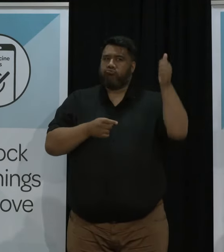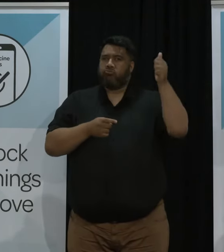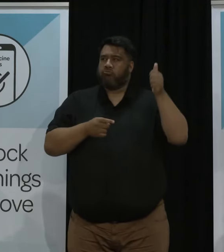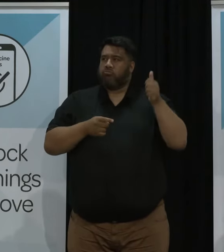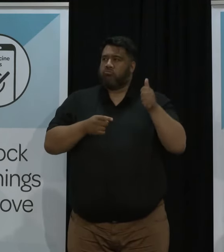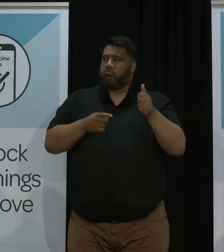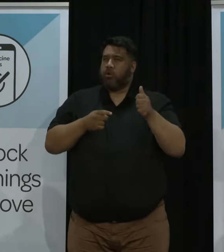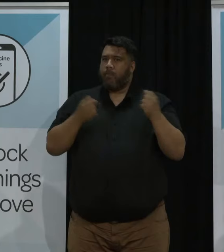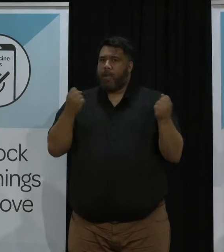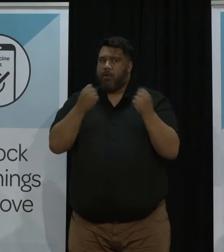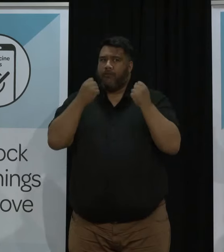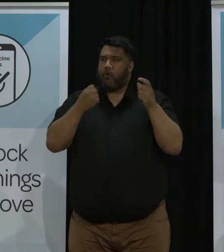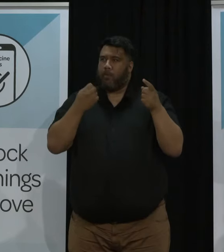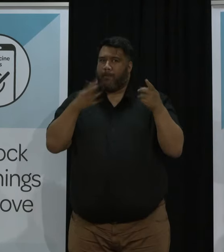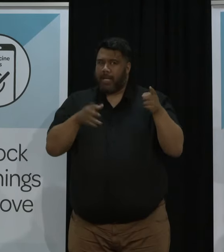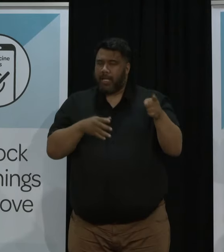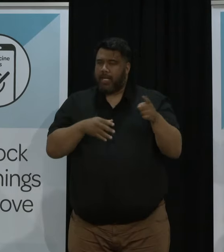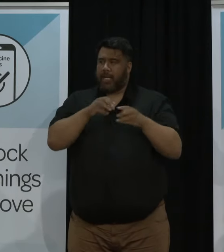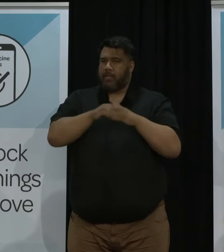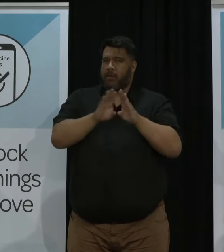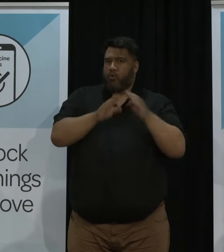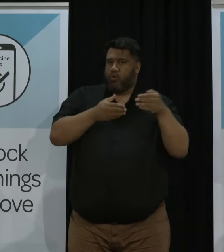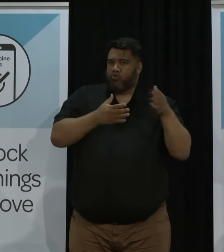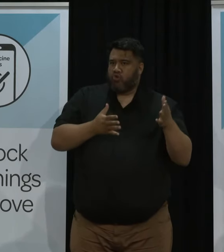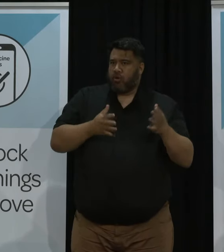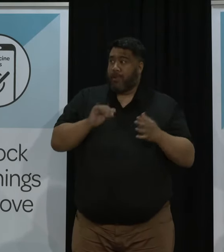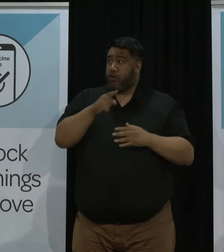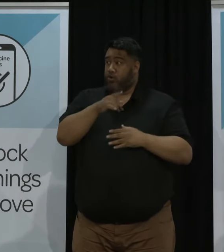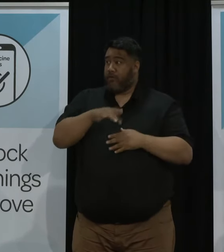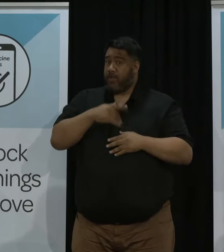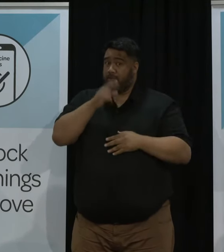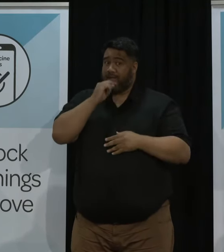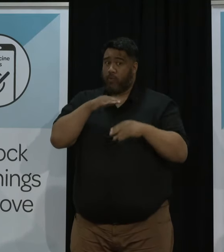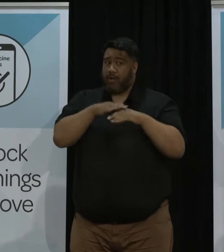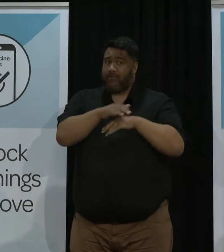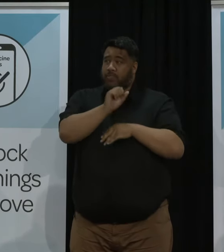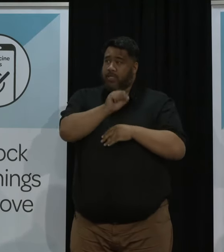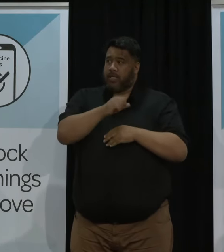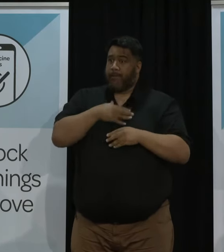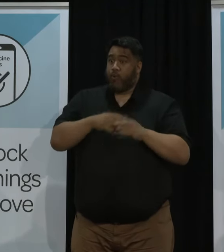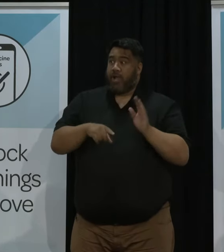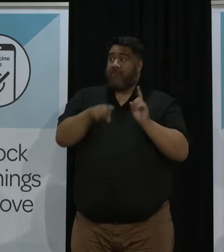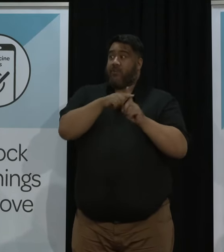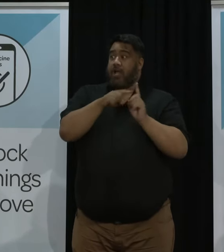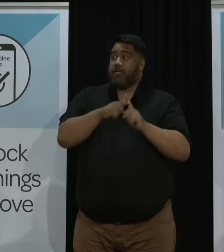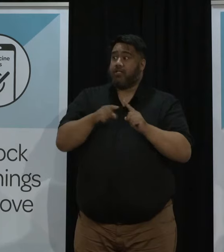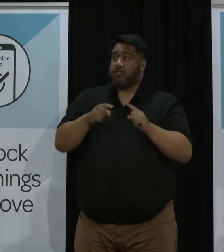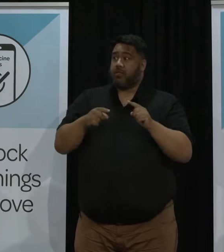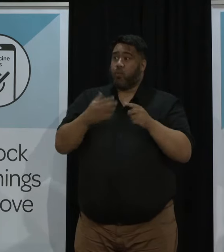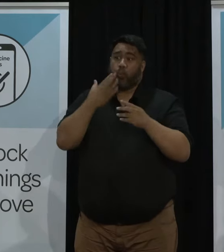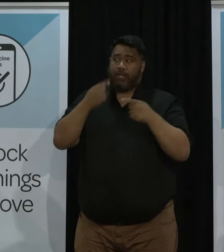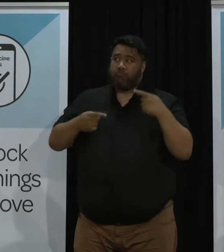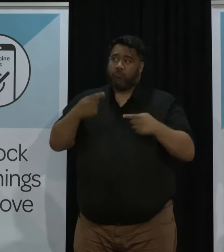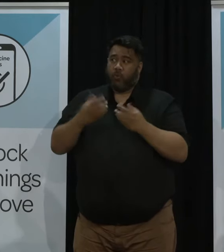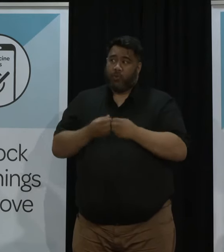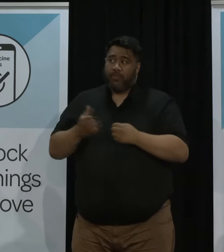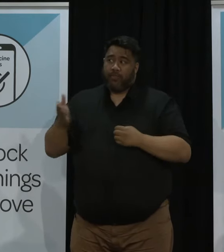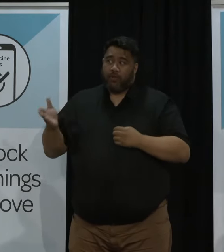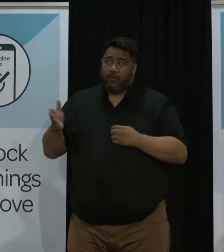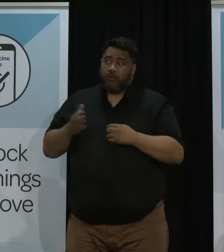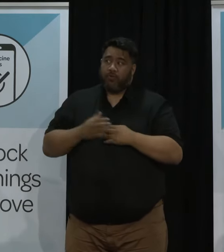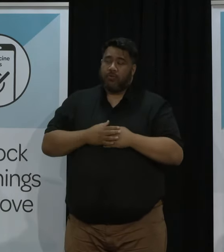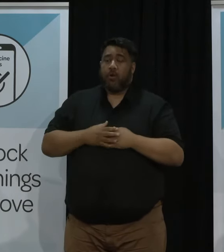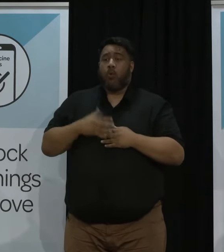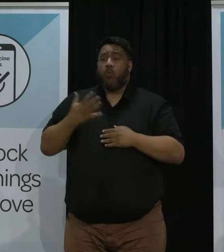in the boardroom and so on Are you expecting that to play in his advantage when he comes up against you tomorrow? Oh, think, look